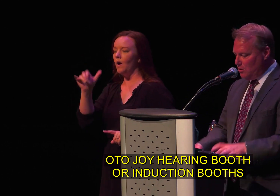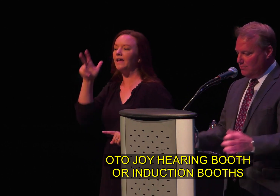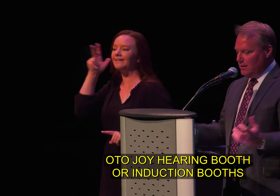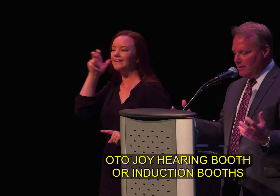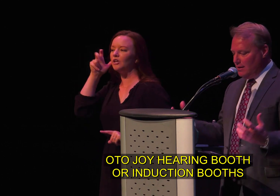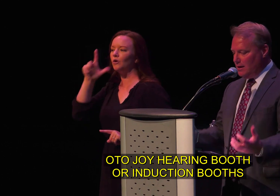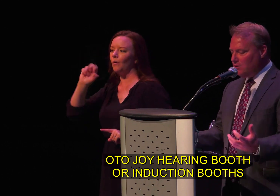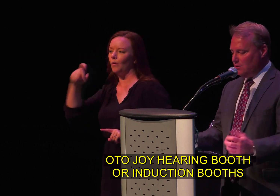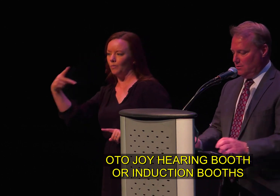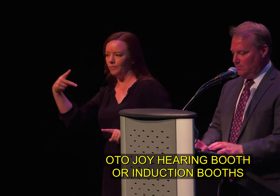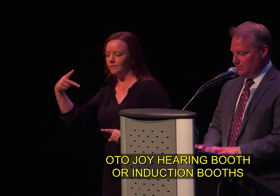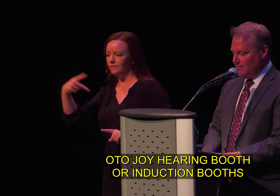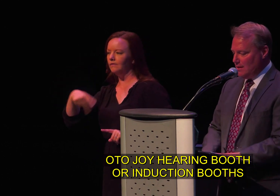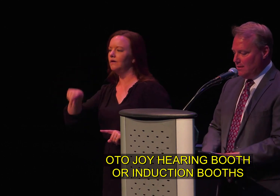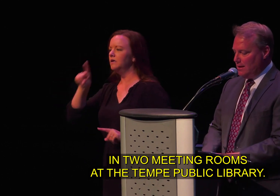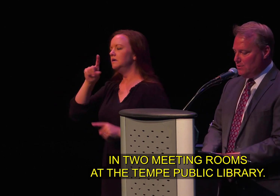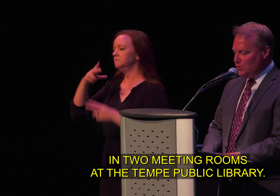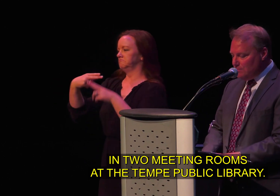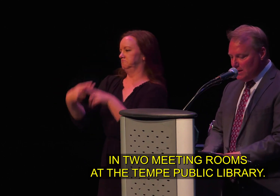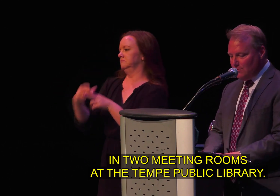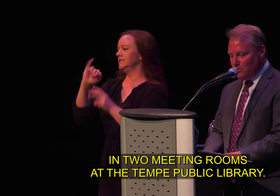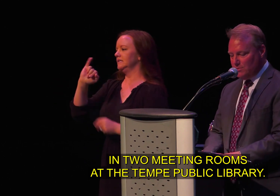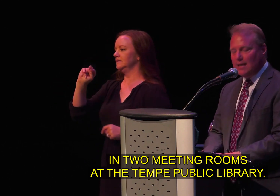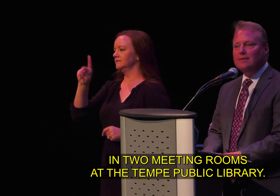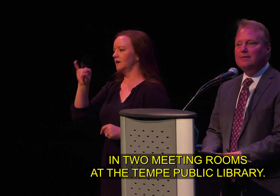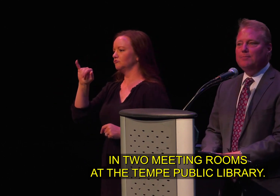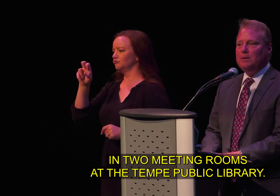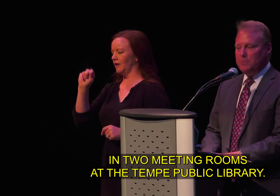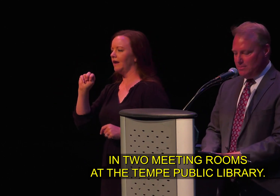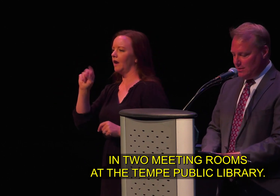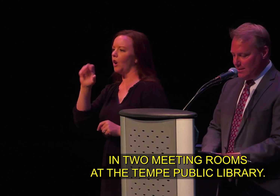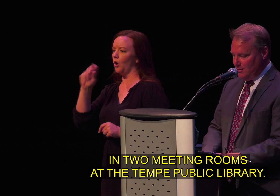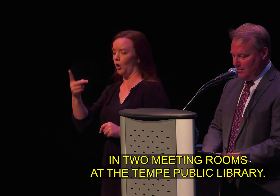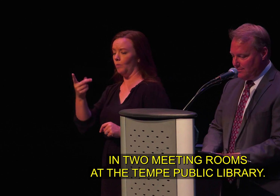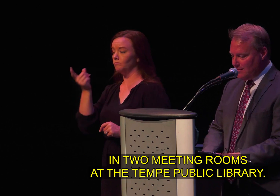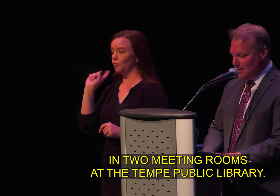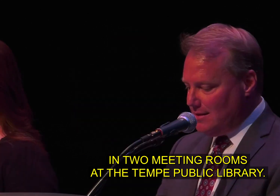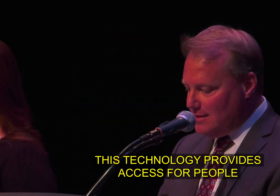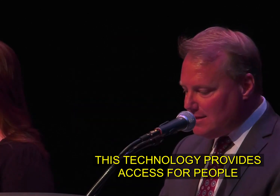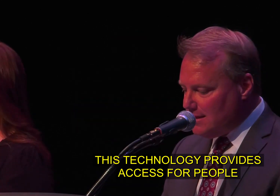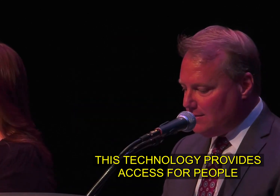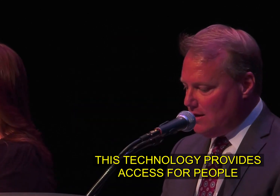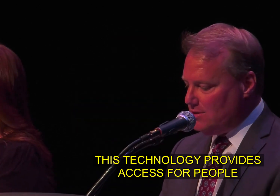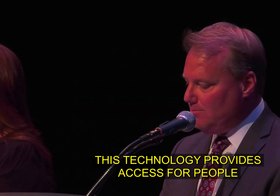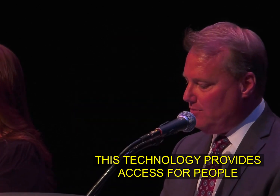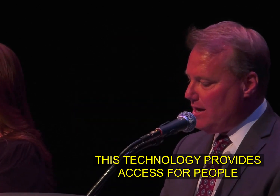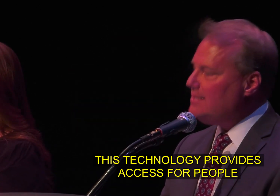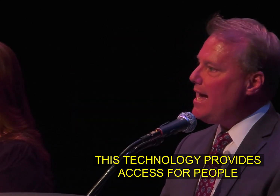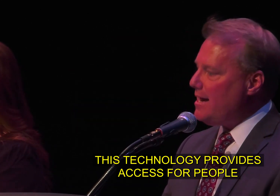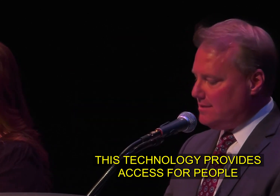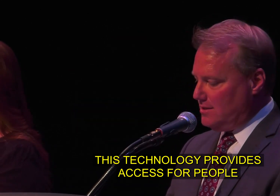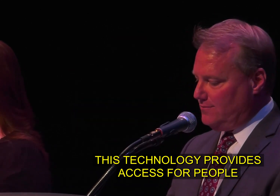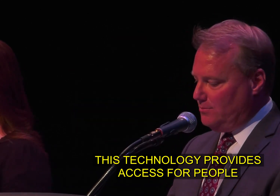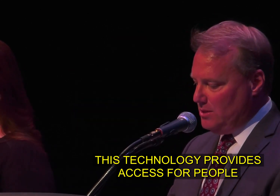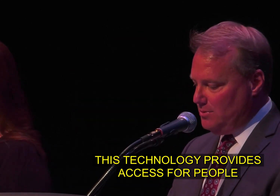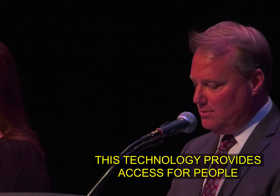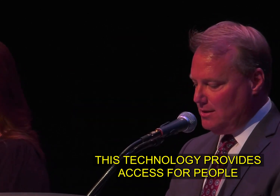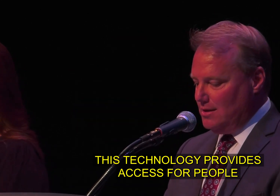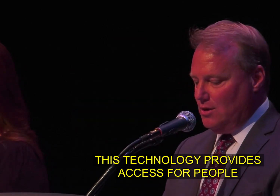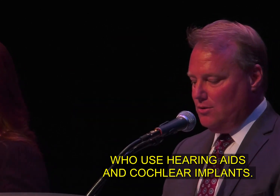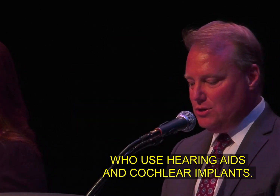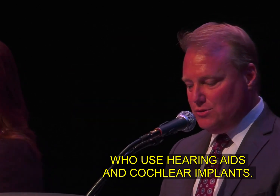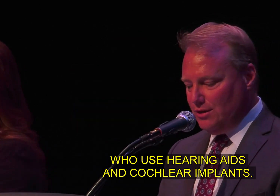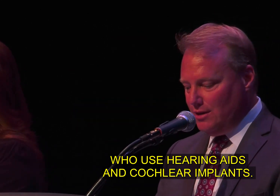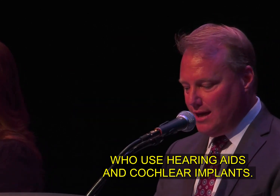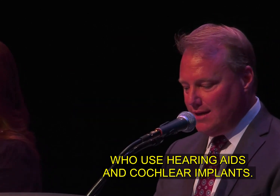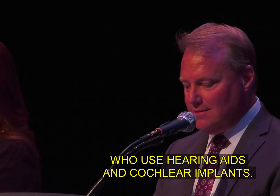or induction loop in two meeting rooms at the tempe public library this technology provides access for people